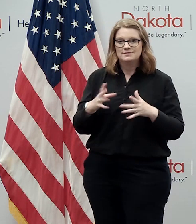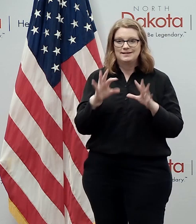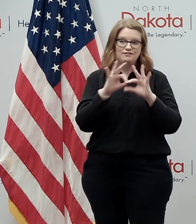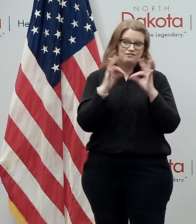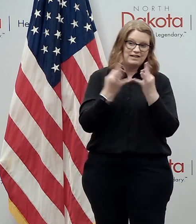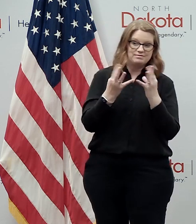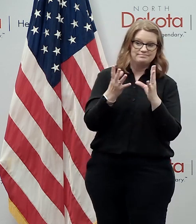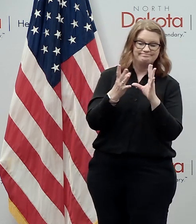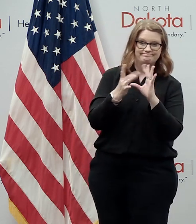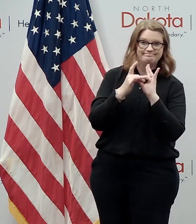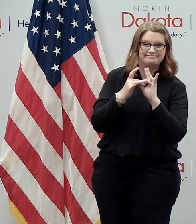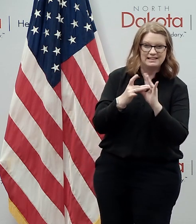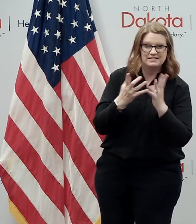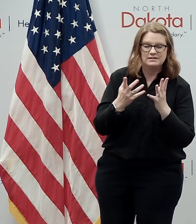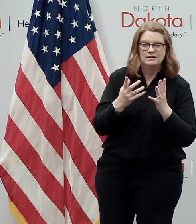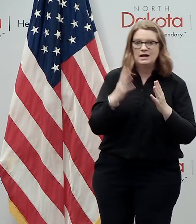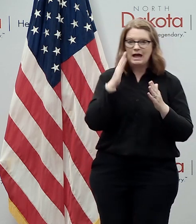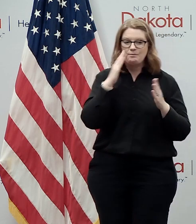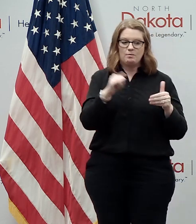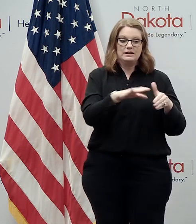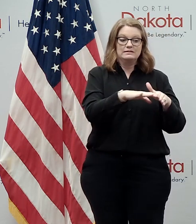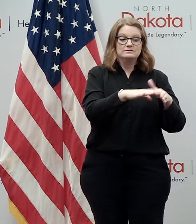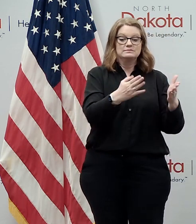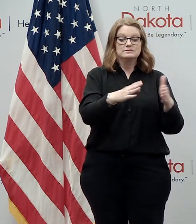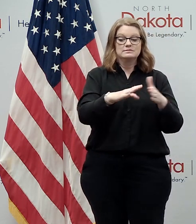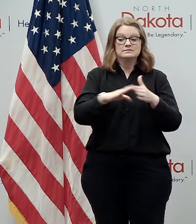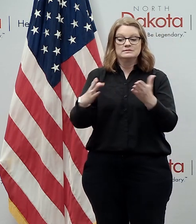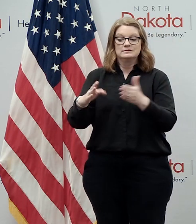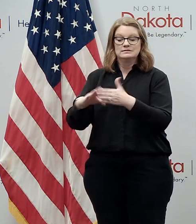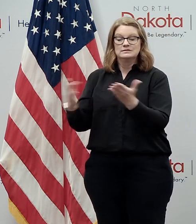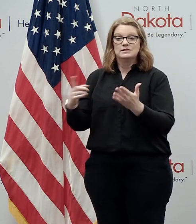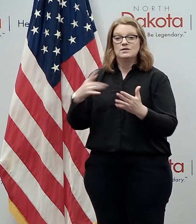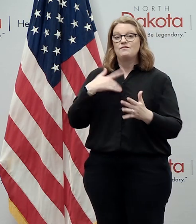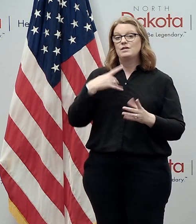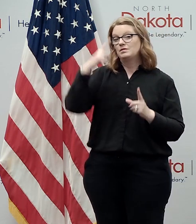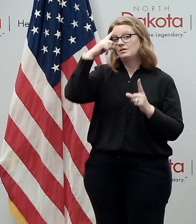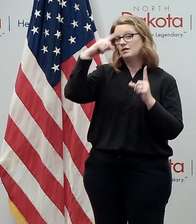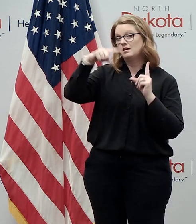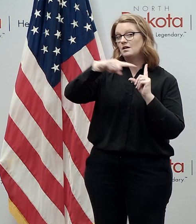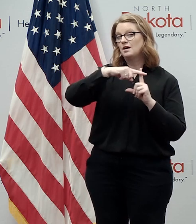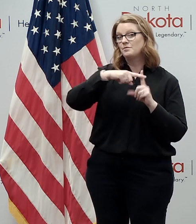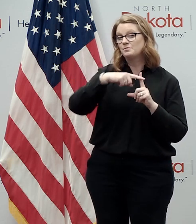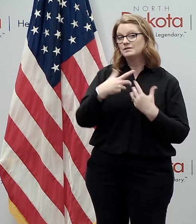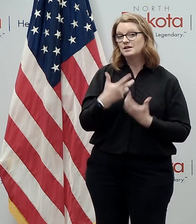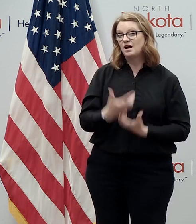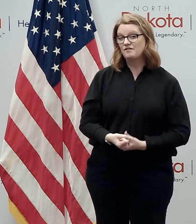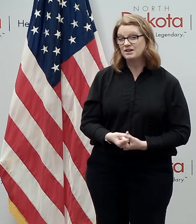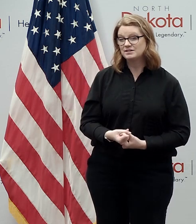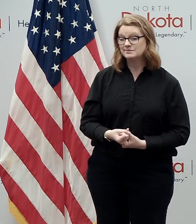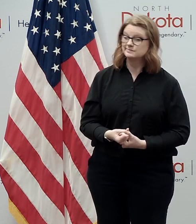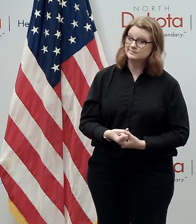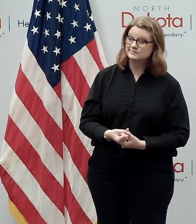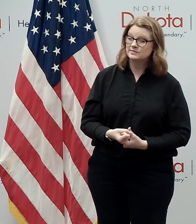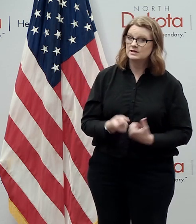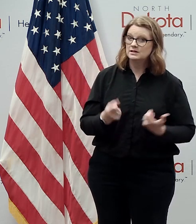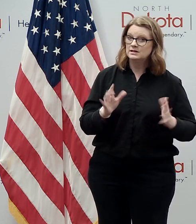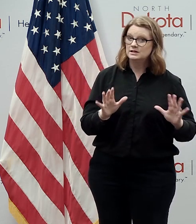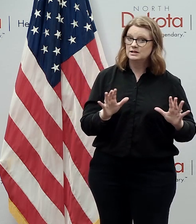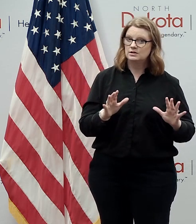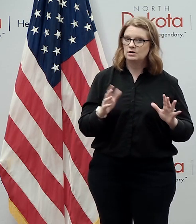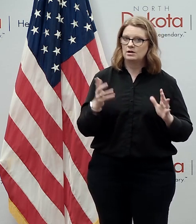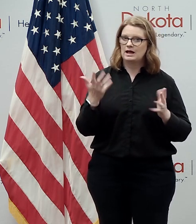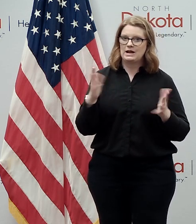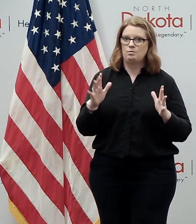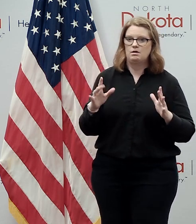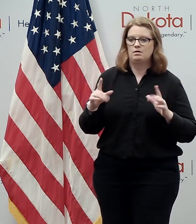activity we can keep increasing that with a lot of optimism and confidence and do it in a way where we're we're not we don't end up uh sort of